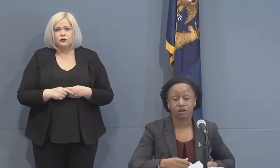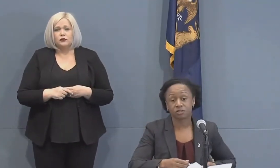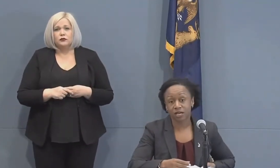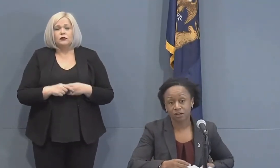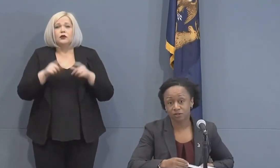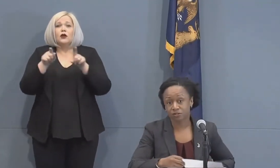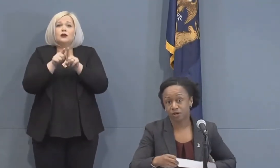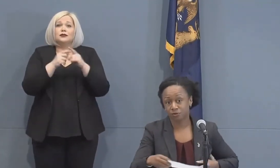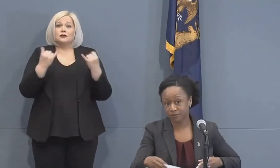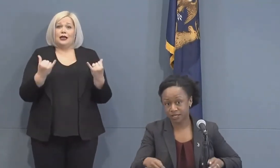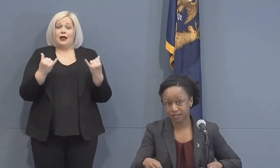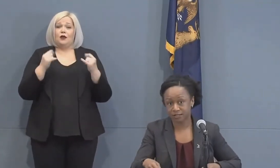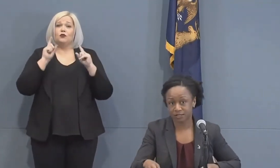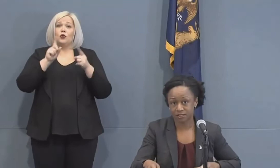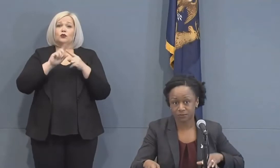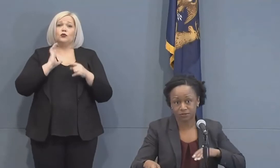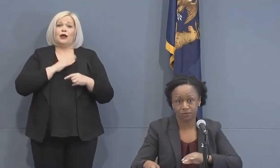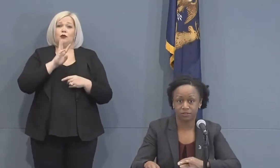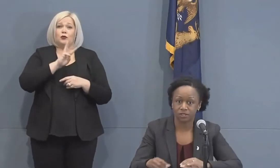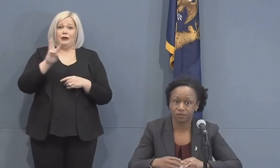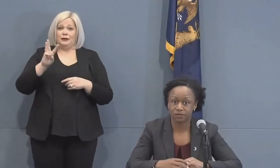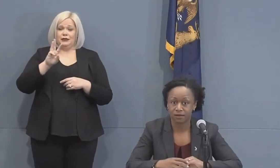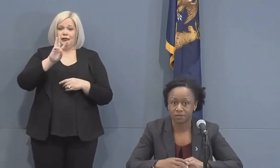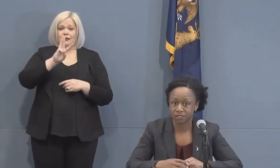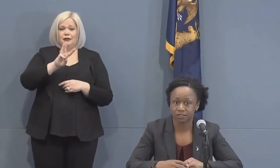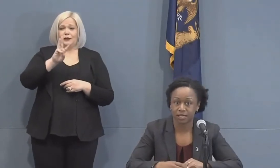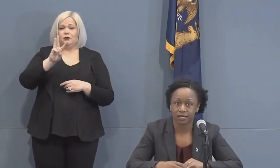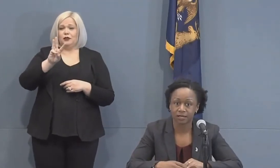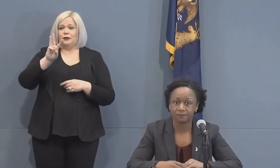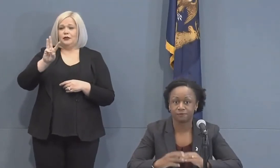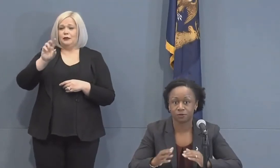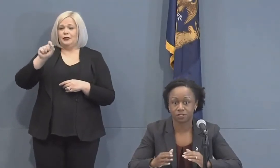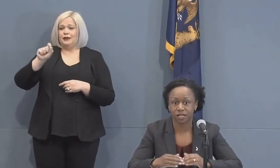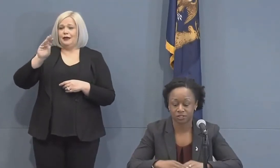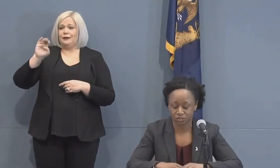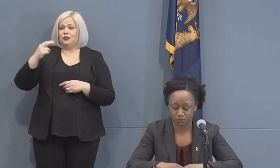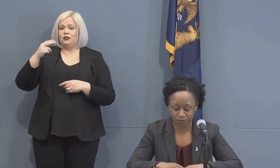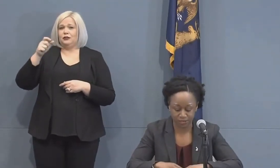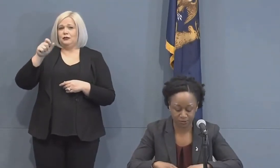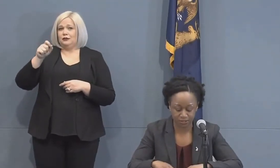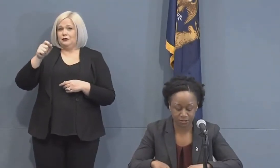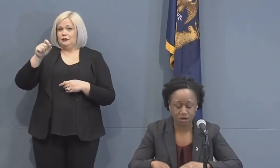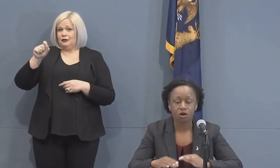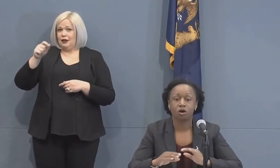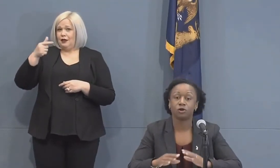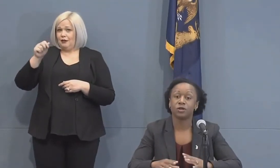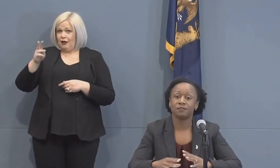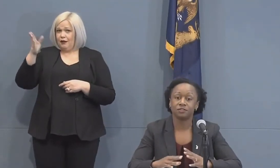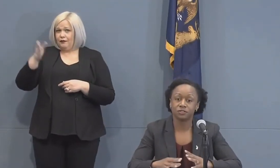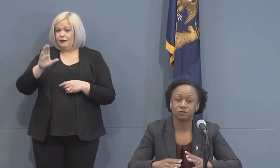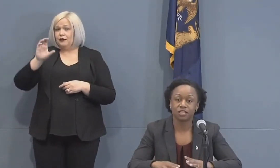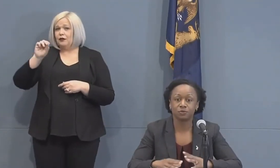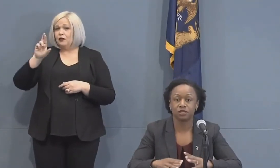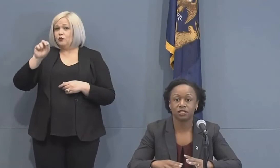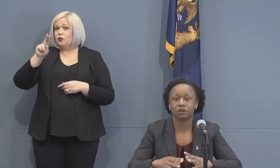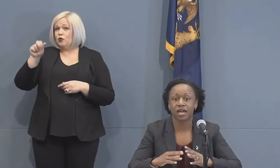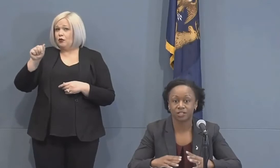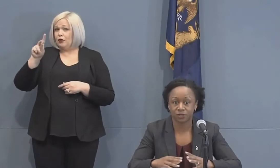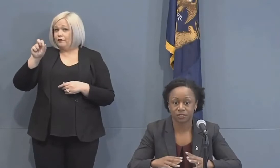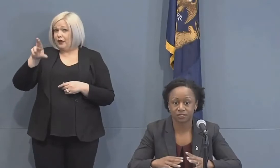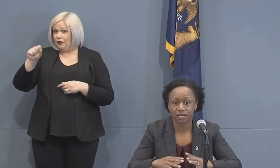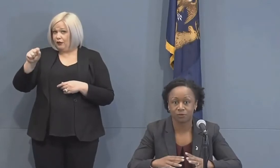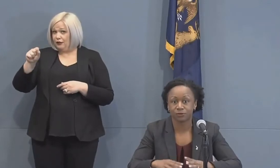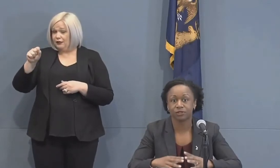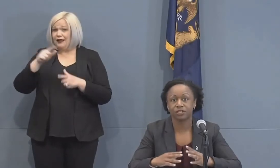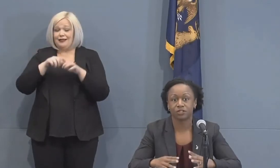You can also now go to our website, www.michigan.gov forward slash coronavirus. All you have to do is put in your